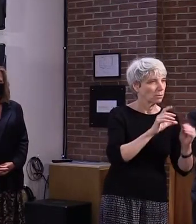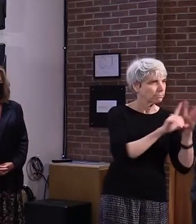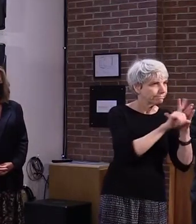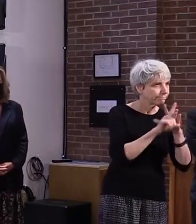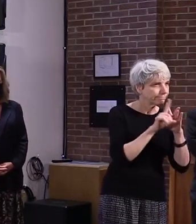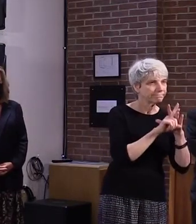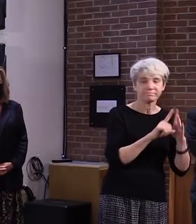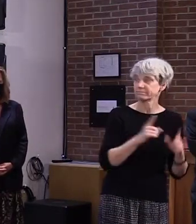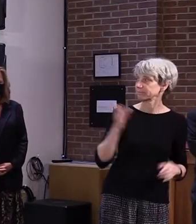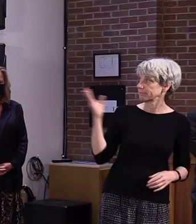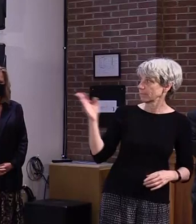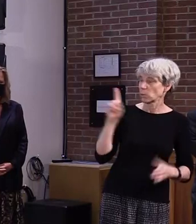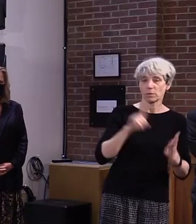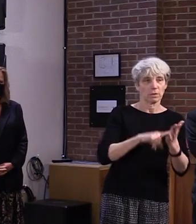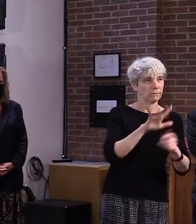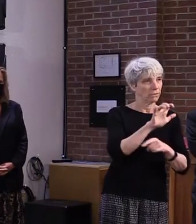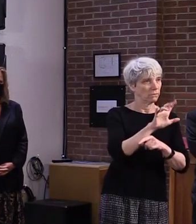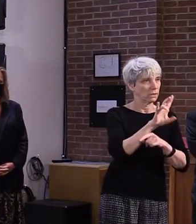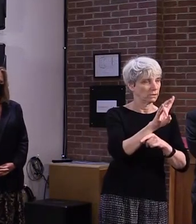,572.